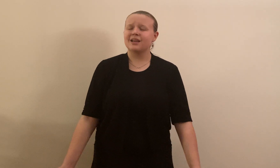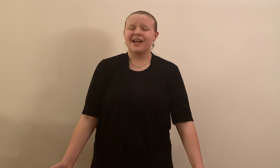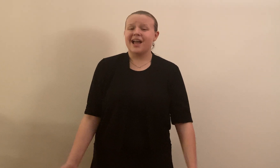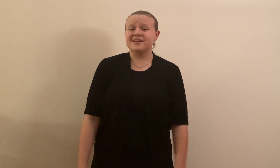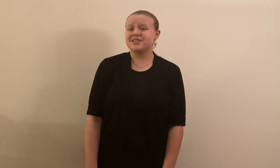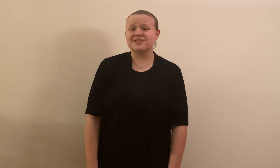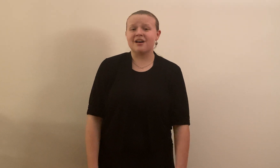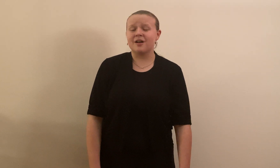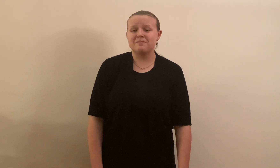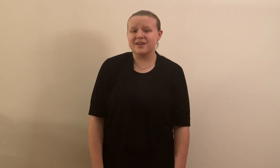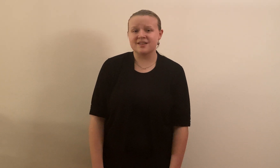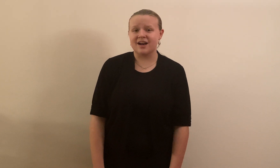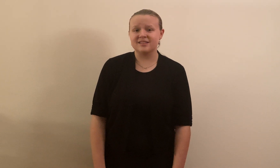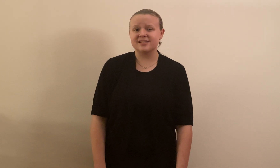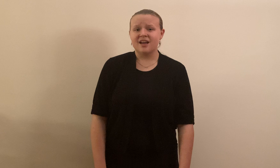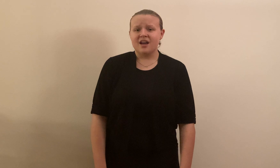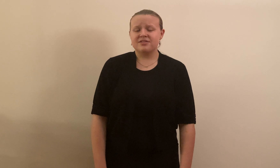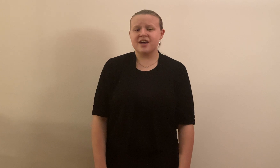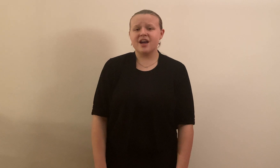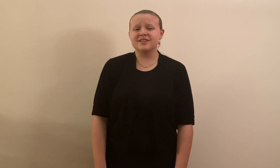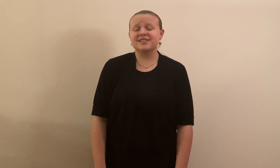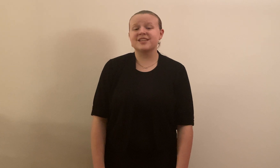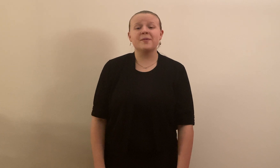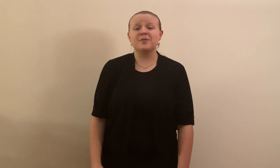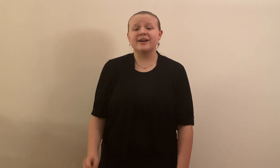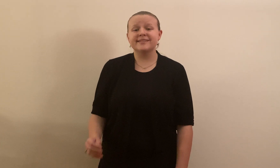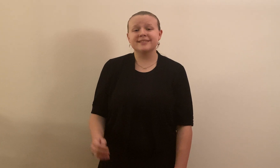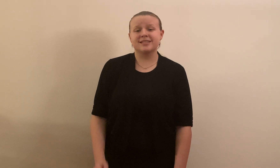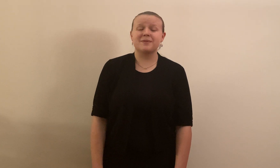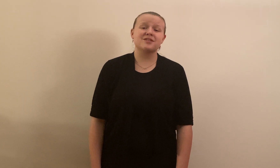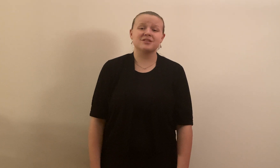And all because there's someone special